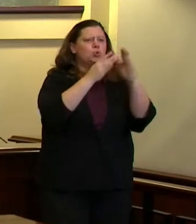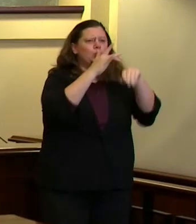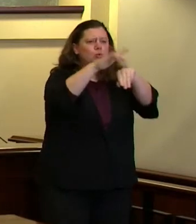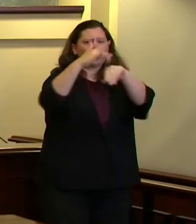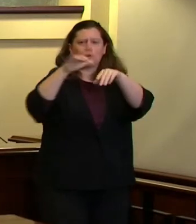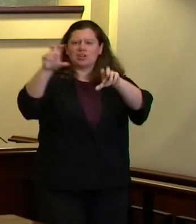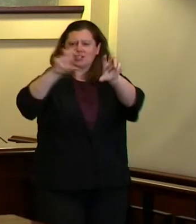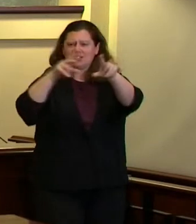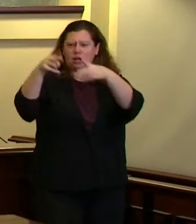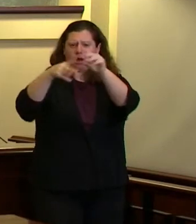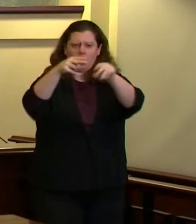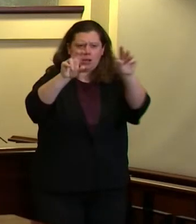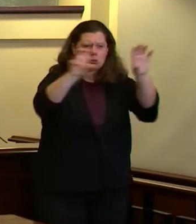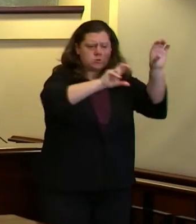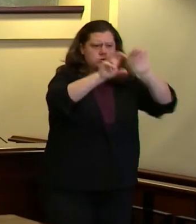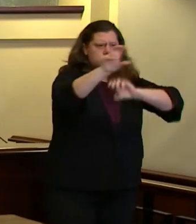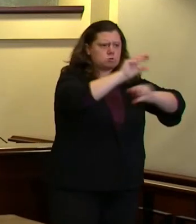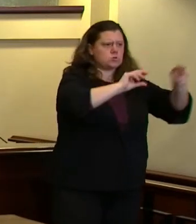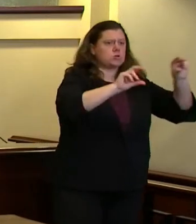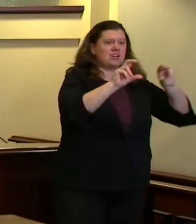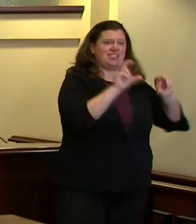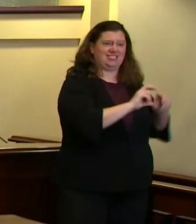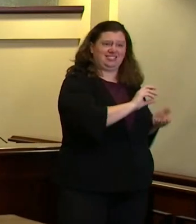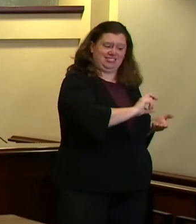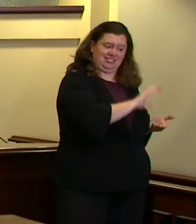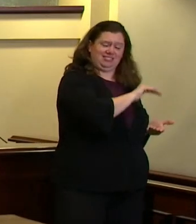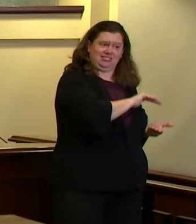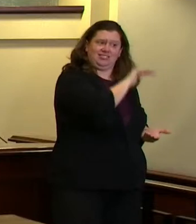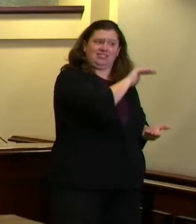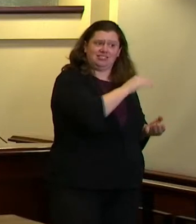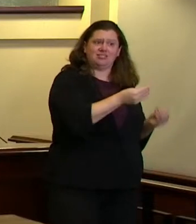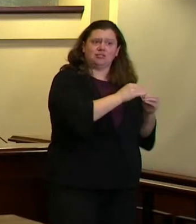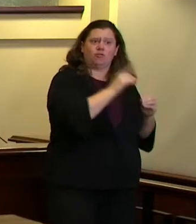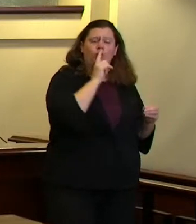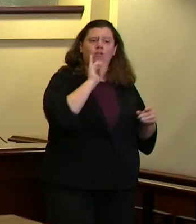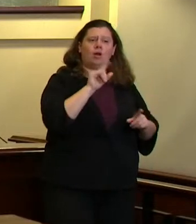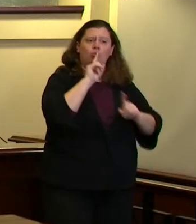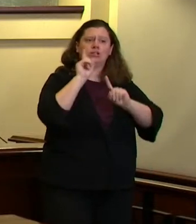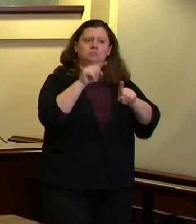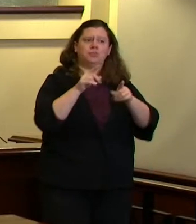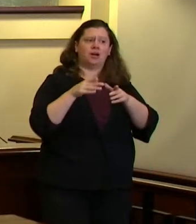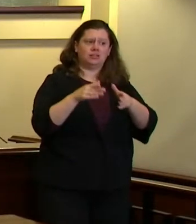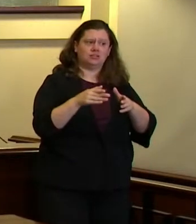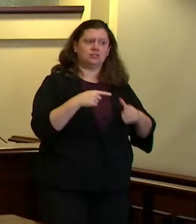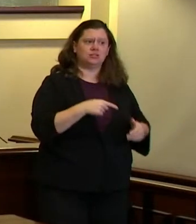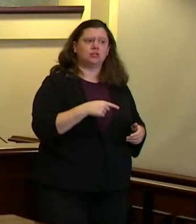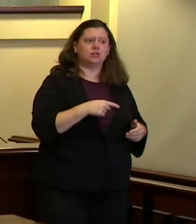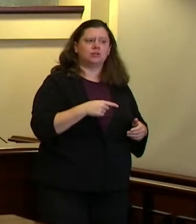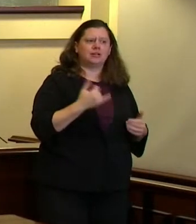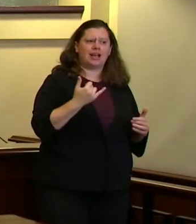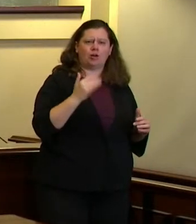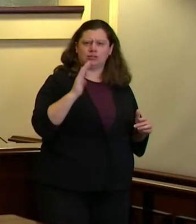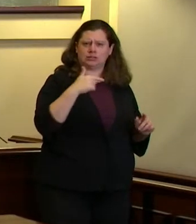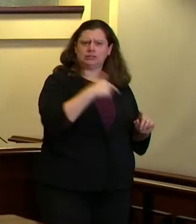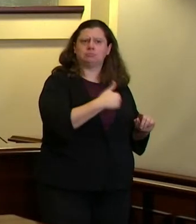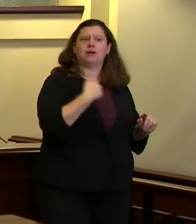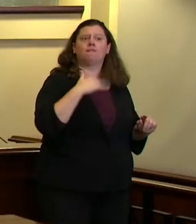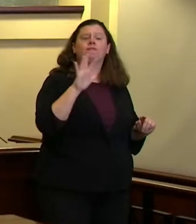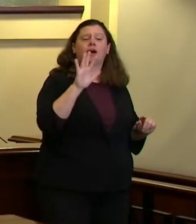dollars put into the street response i believe that line item is now about five million i have a concern